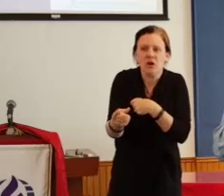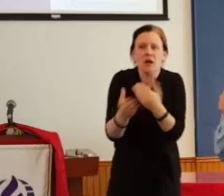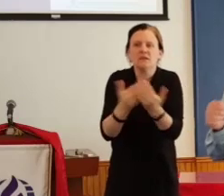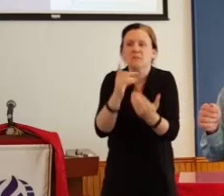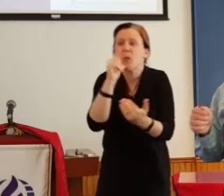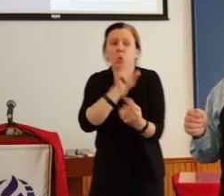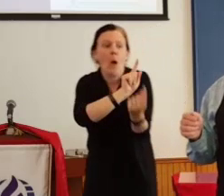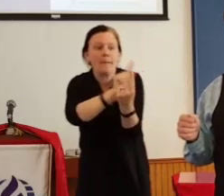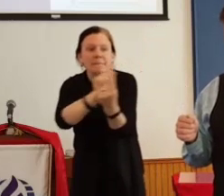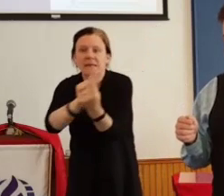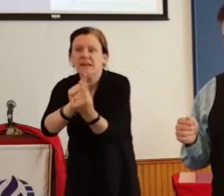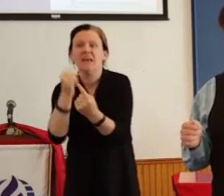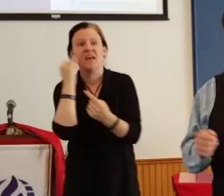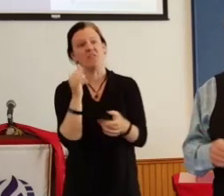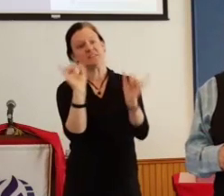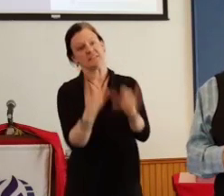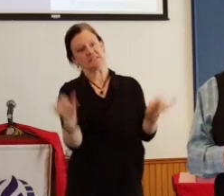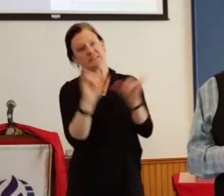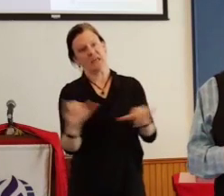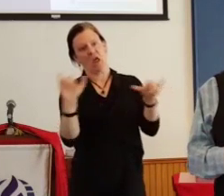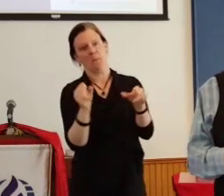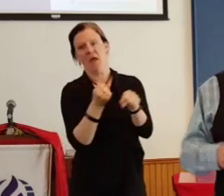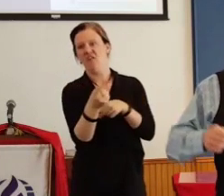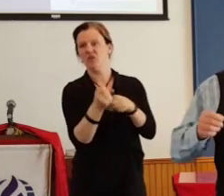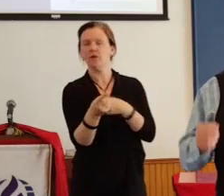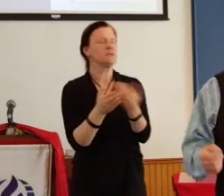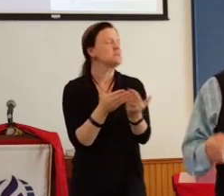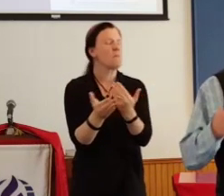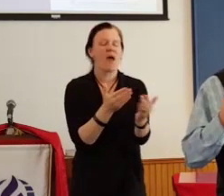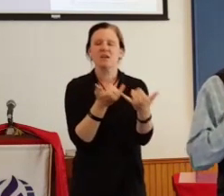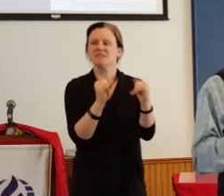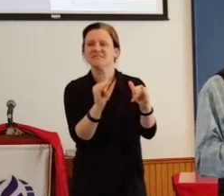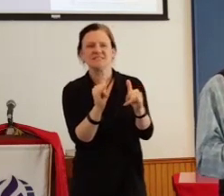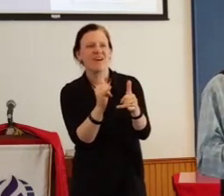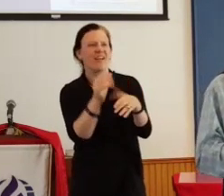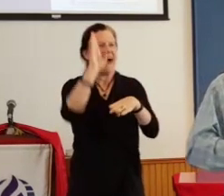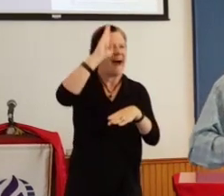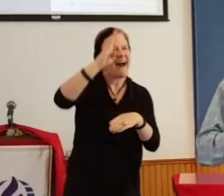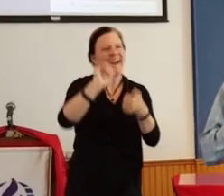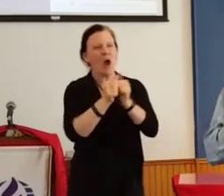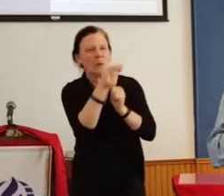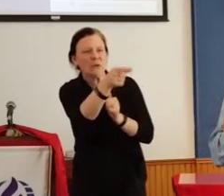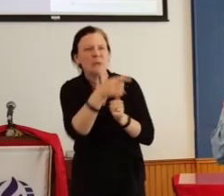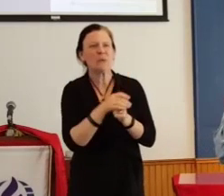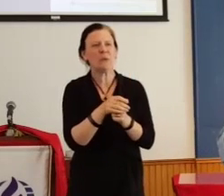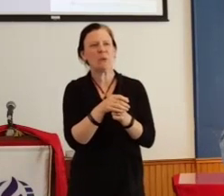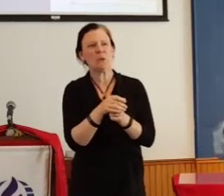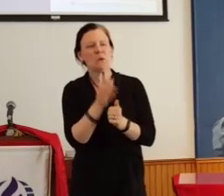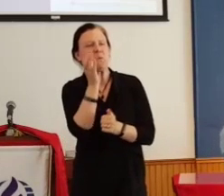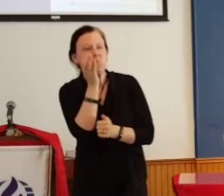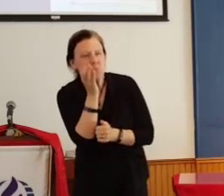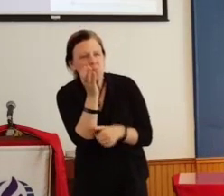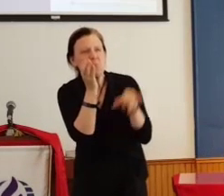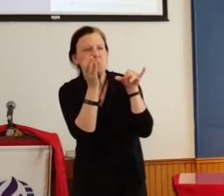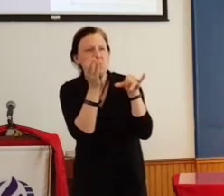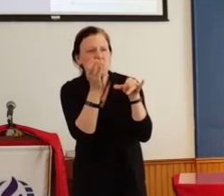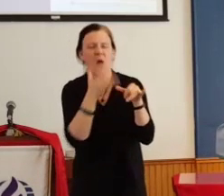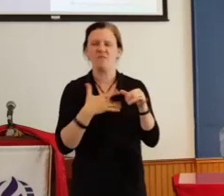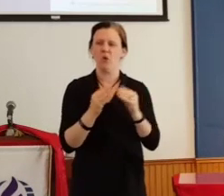even if it's some of the same people I've seen from the year before, that sharing and listening just makes me stronger in